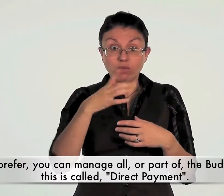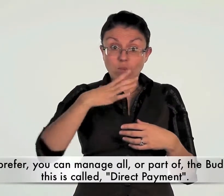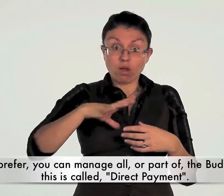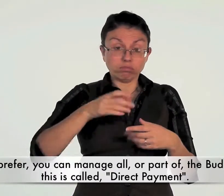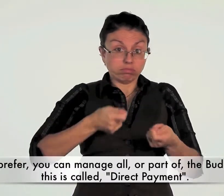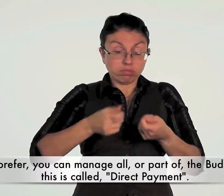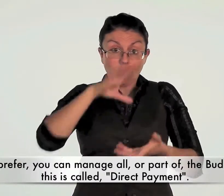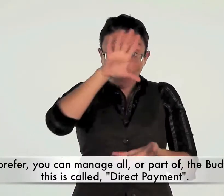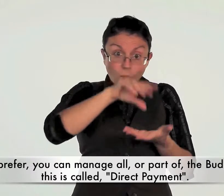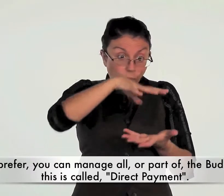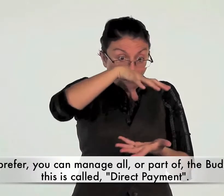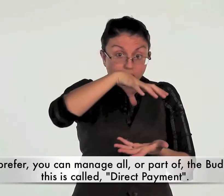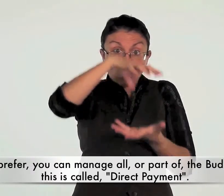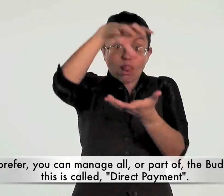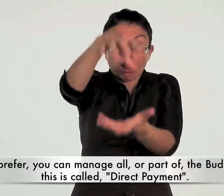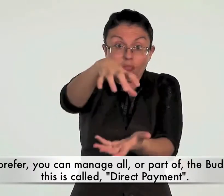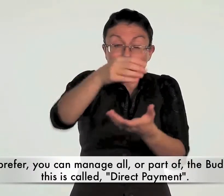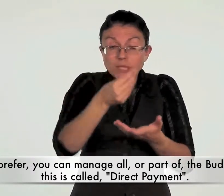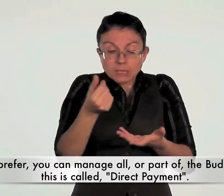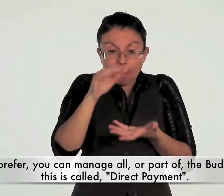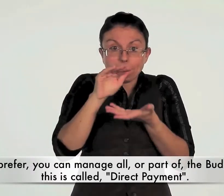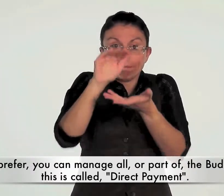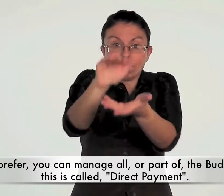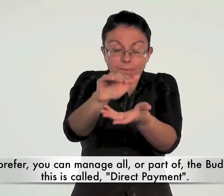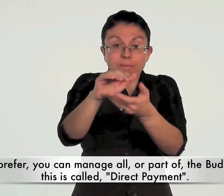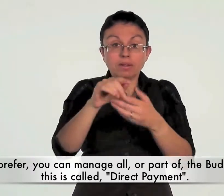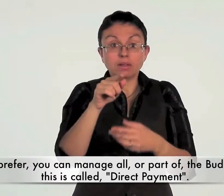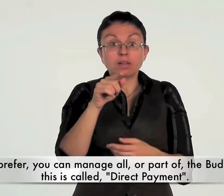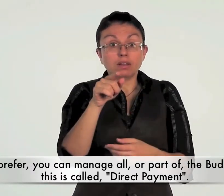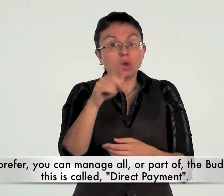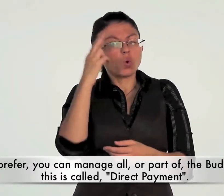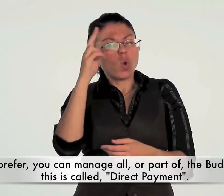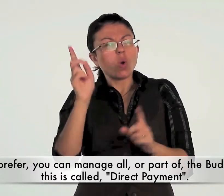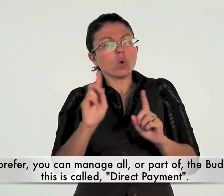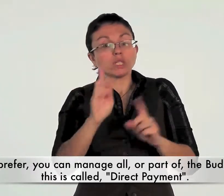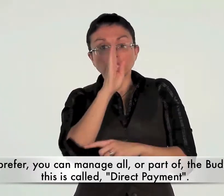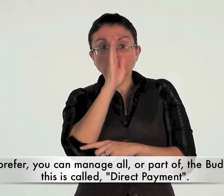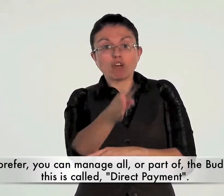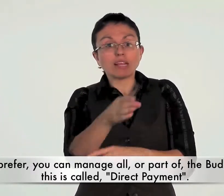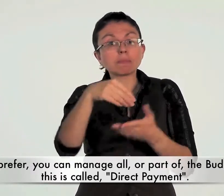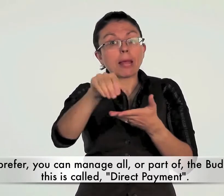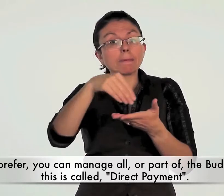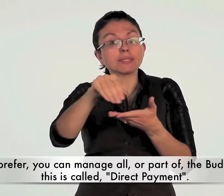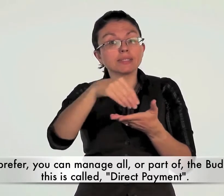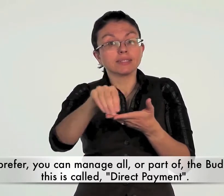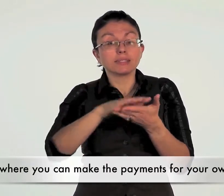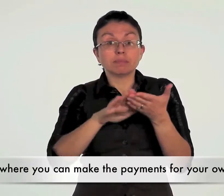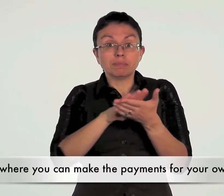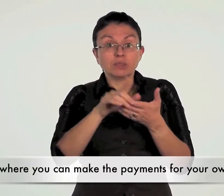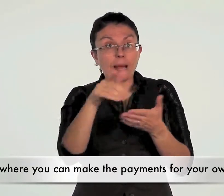If you prefer you can manage all or part of the budget and this is called direct payment. This